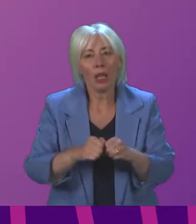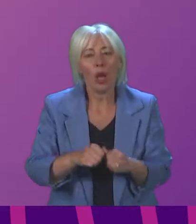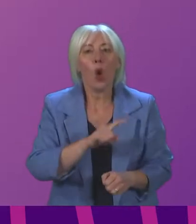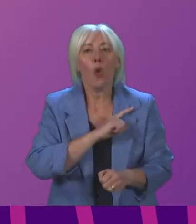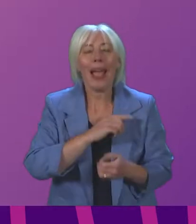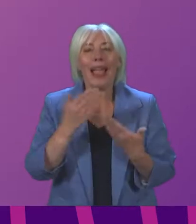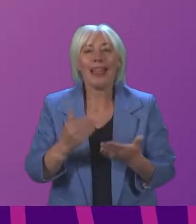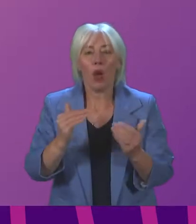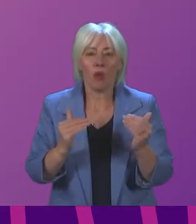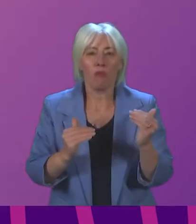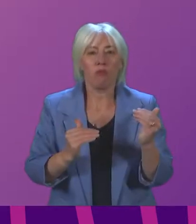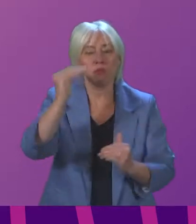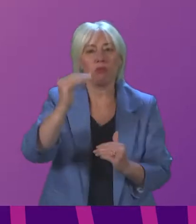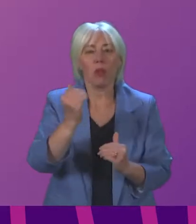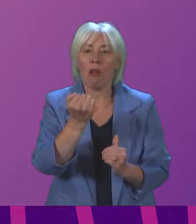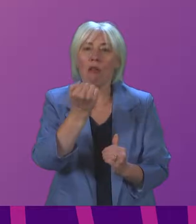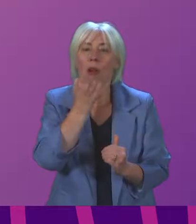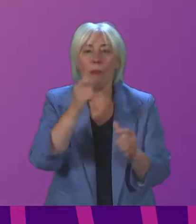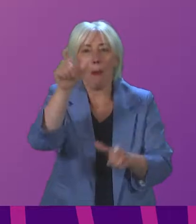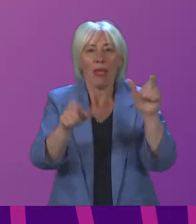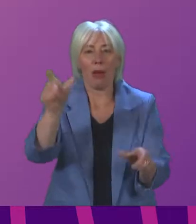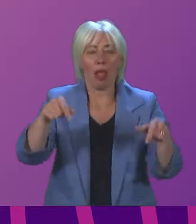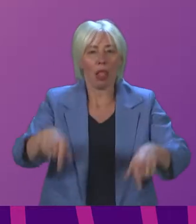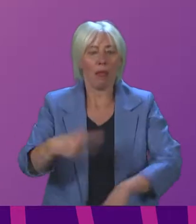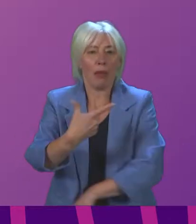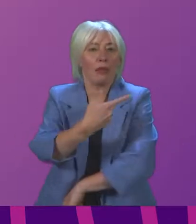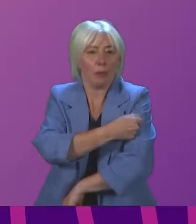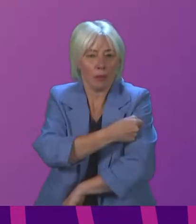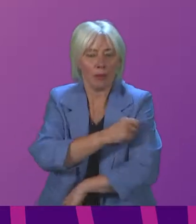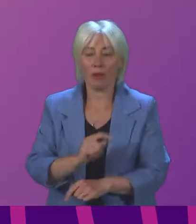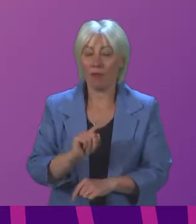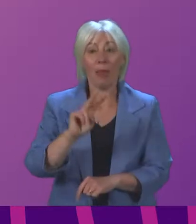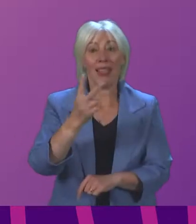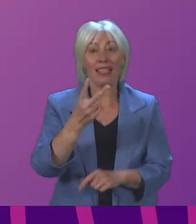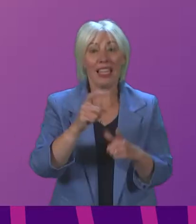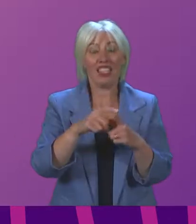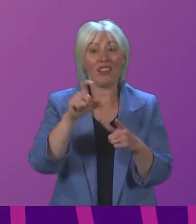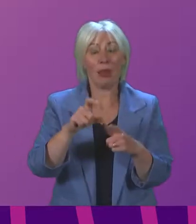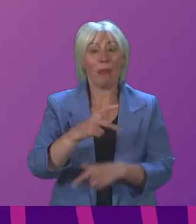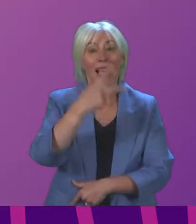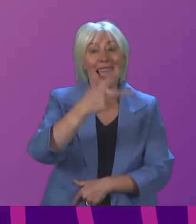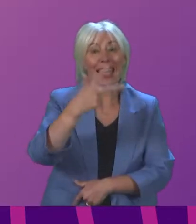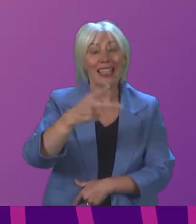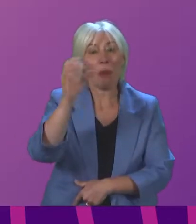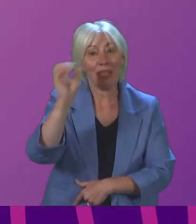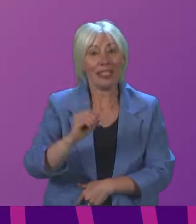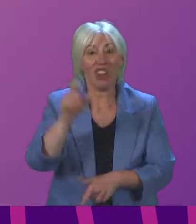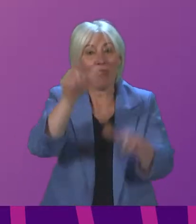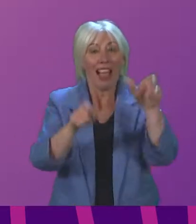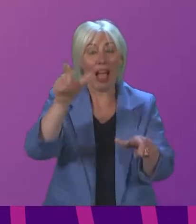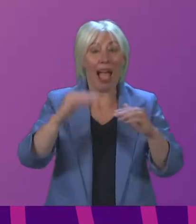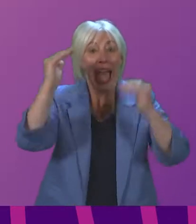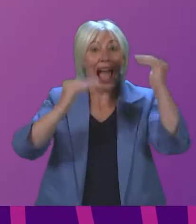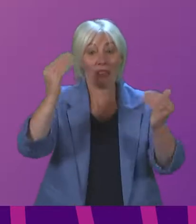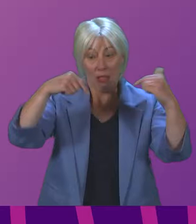significant level of protection within the population. As of 2 December, 88% of the adult population in